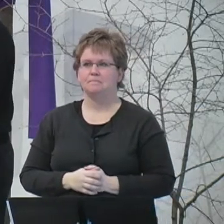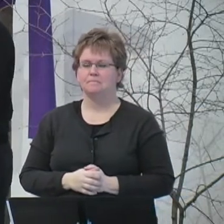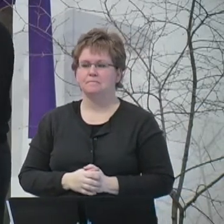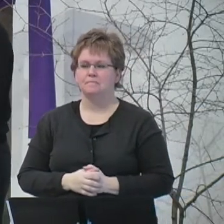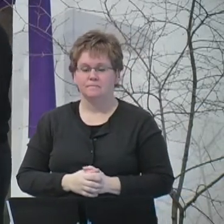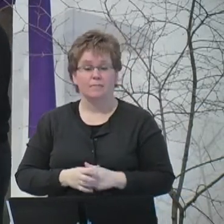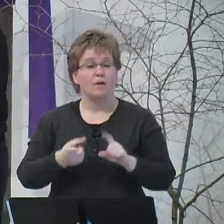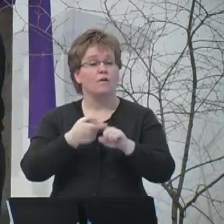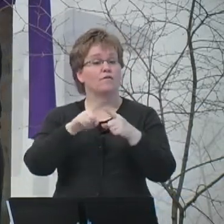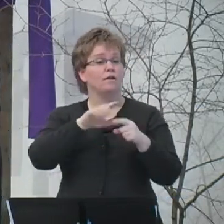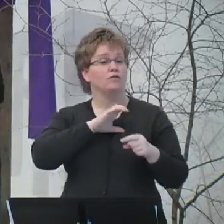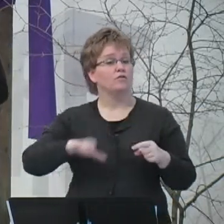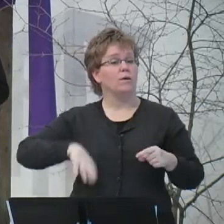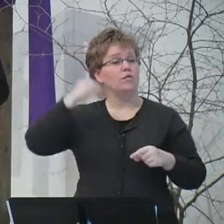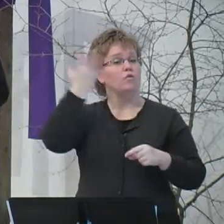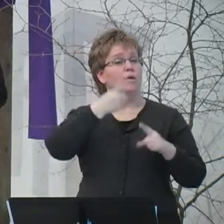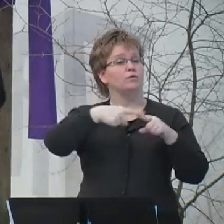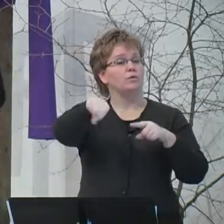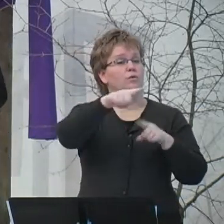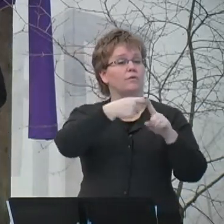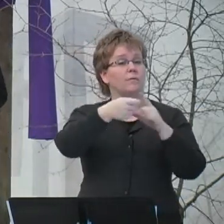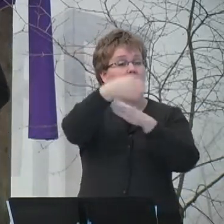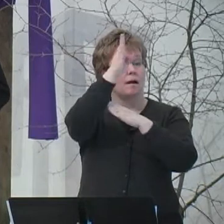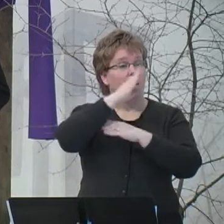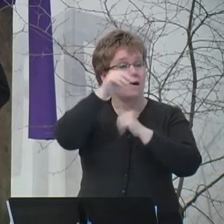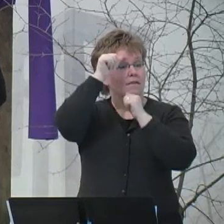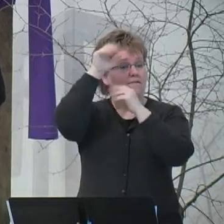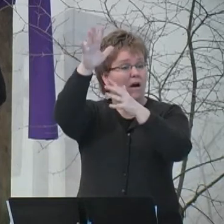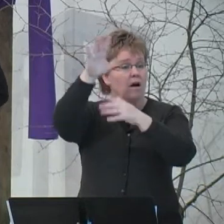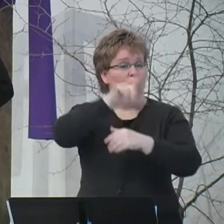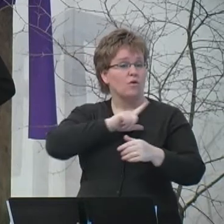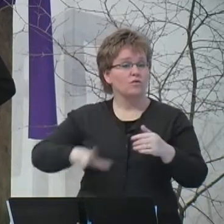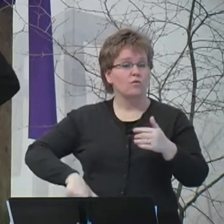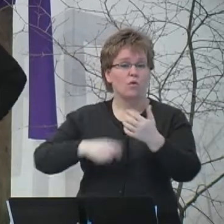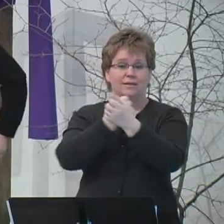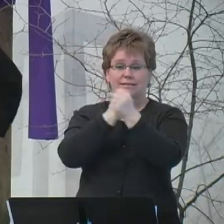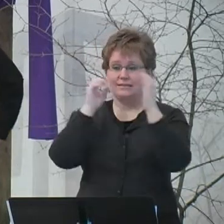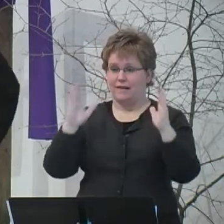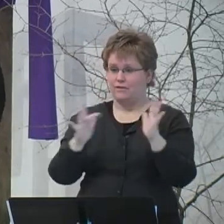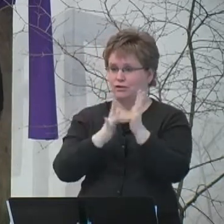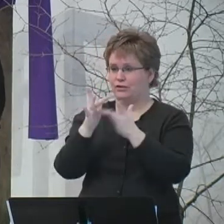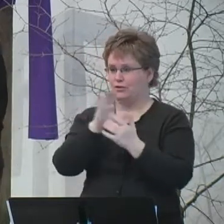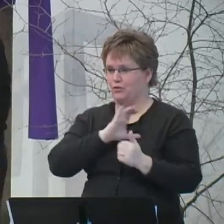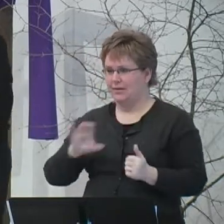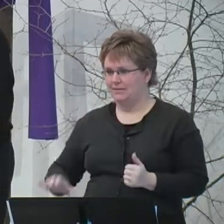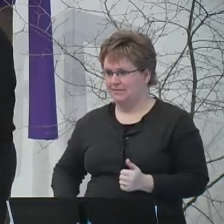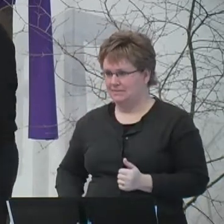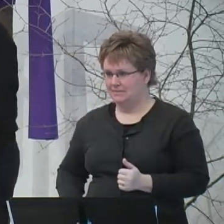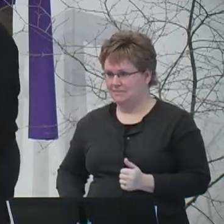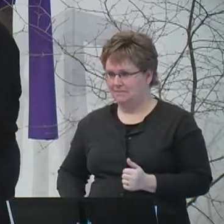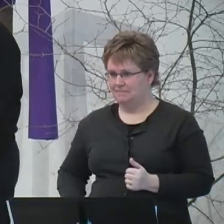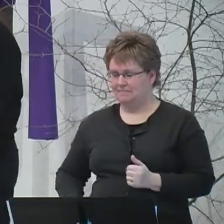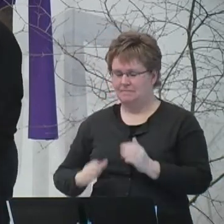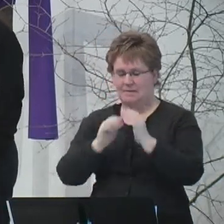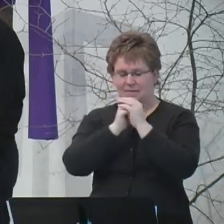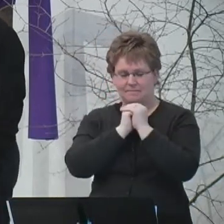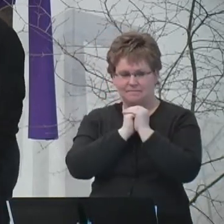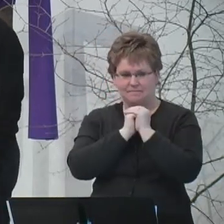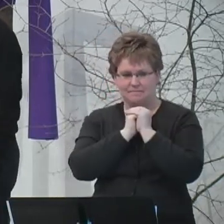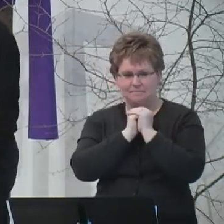Dear friends in Christ, grace to you and peace from God our Father and our Lord and Savior, Jesus the Christ. Amen.